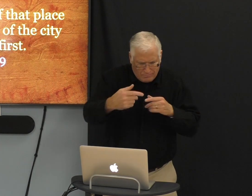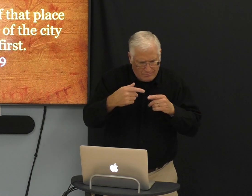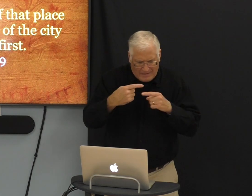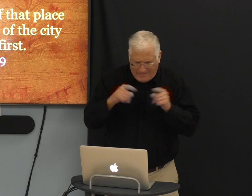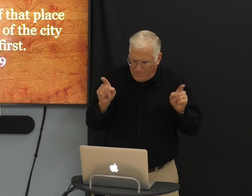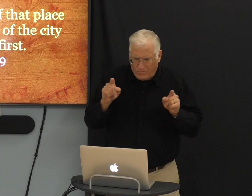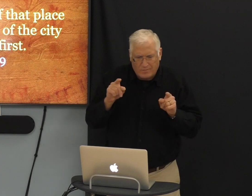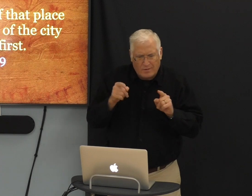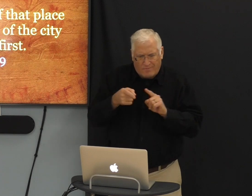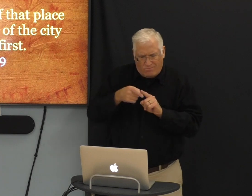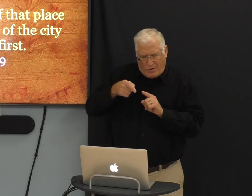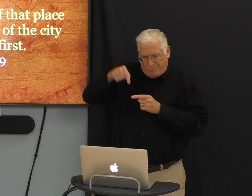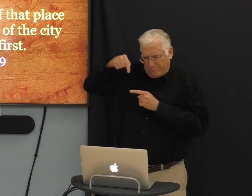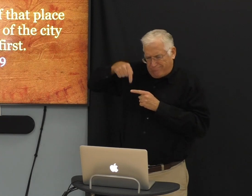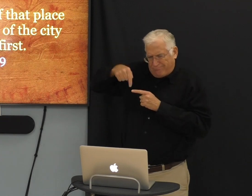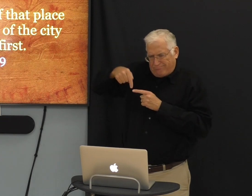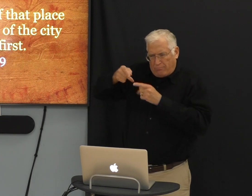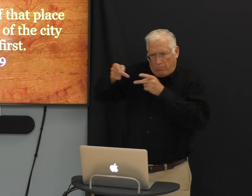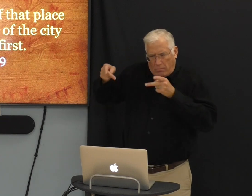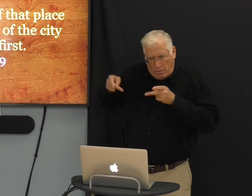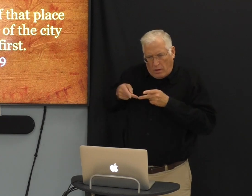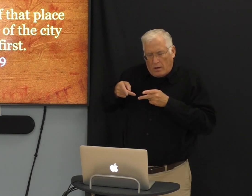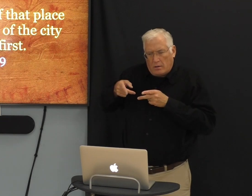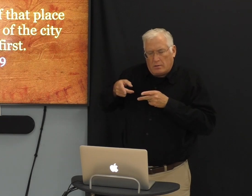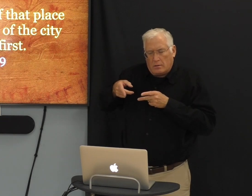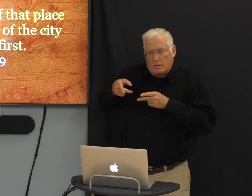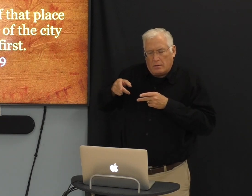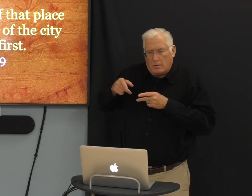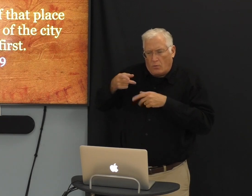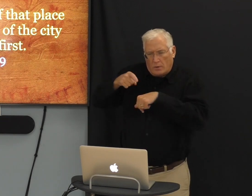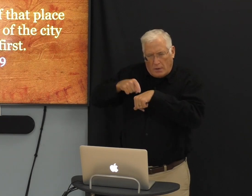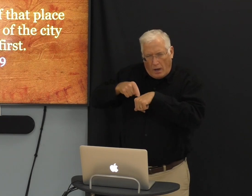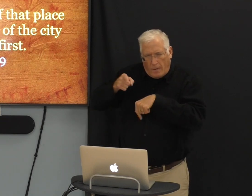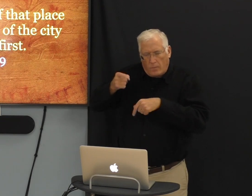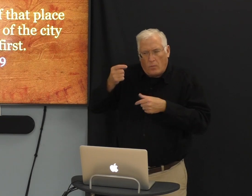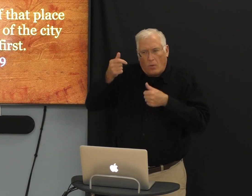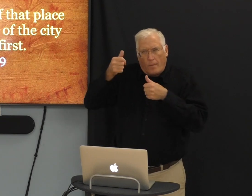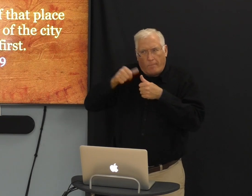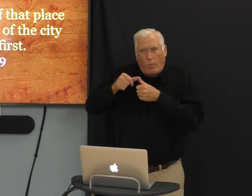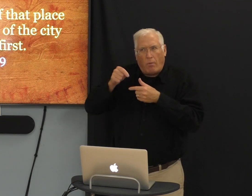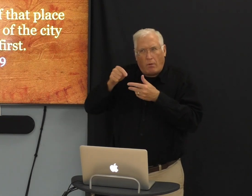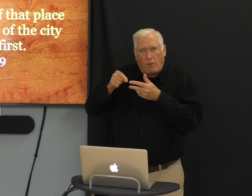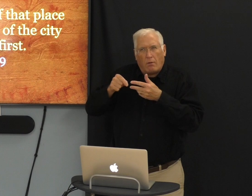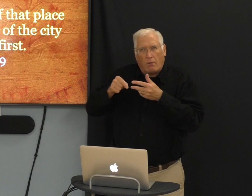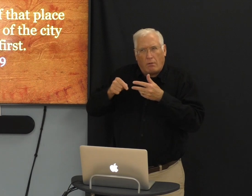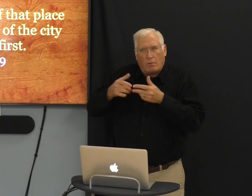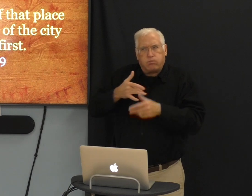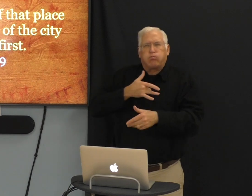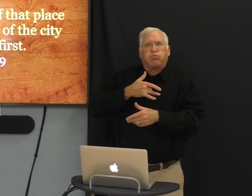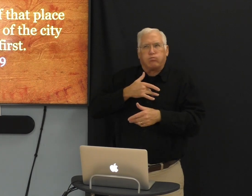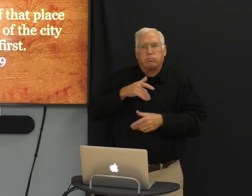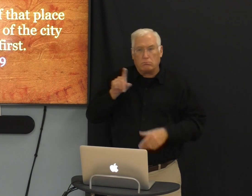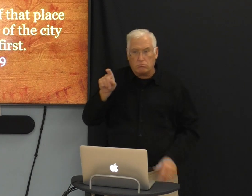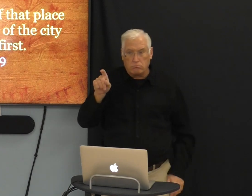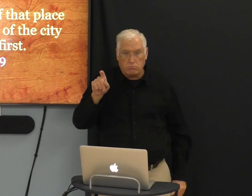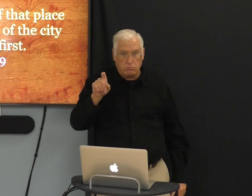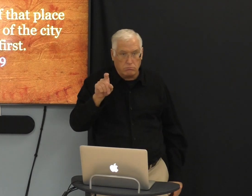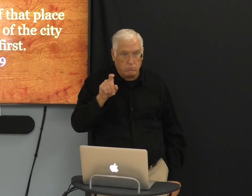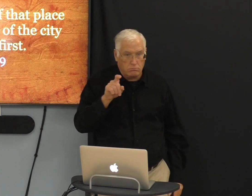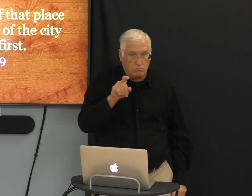Jesus did. And that your life was changed from that moment on. You remember that moment. Do you?